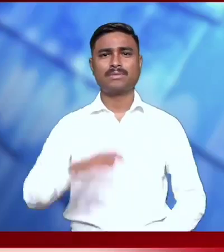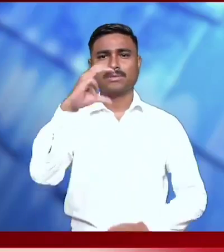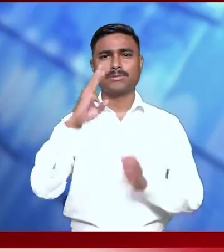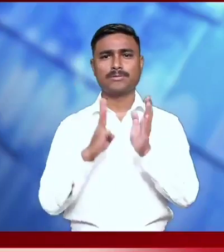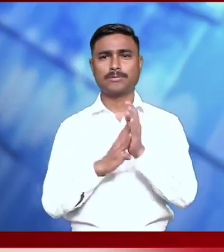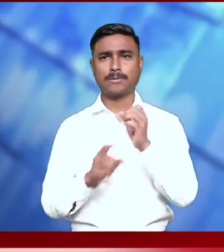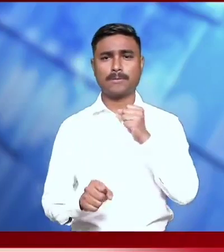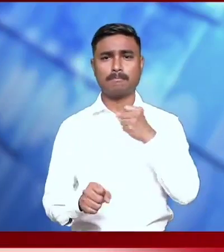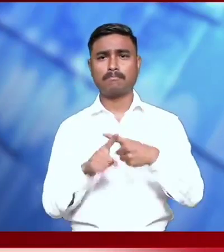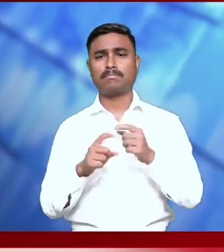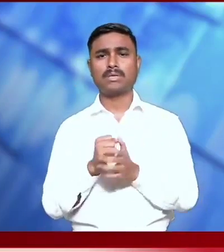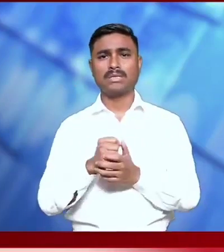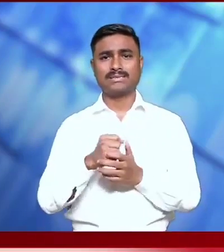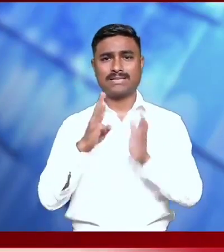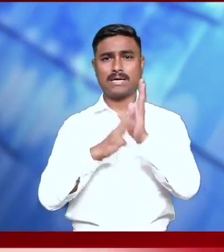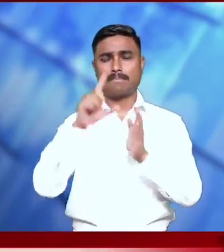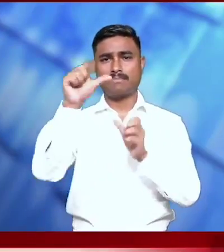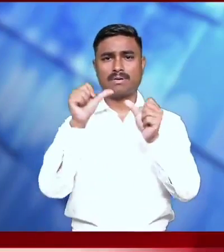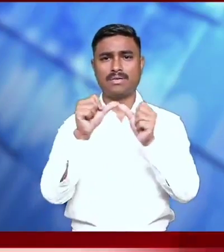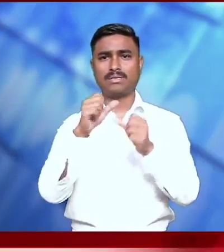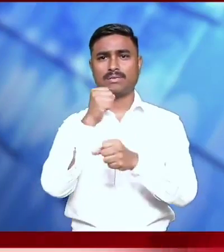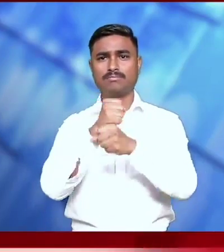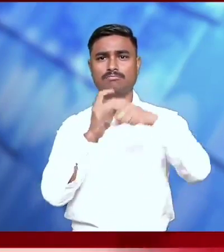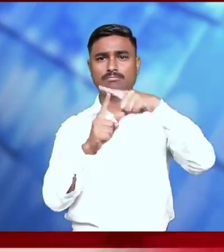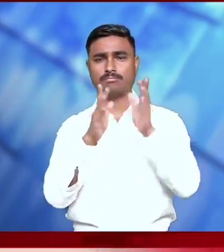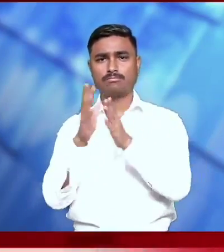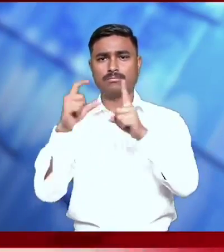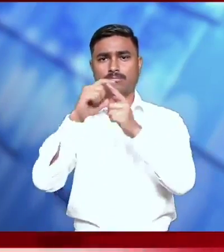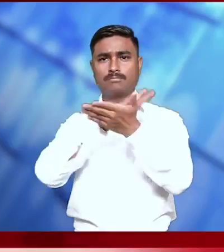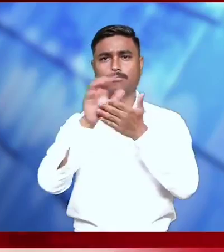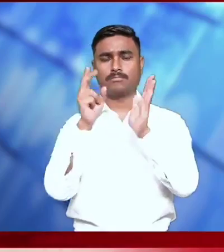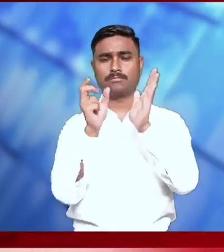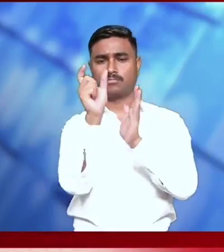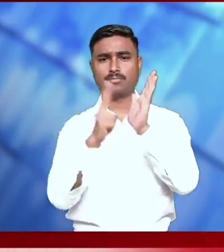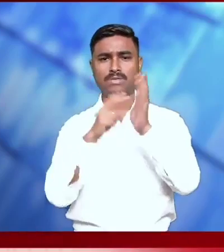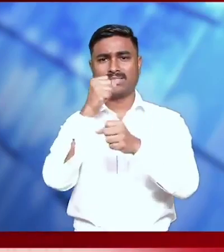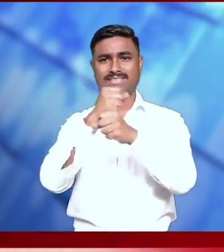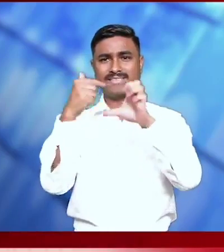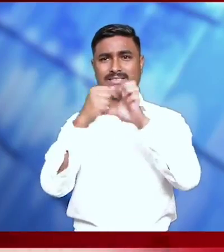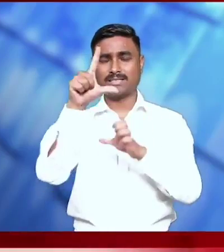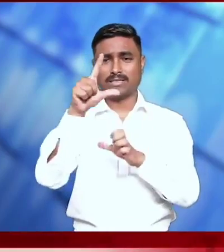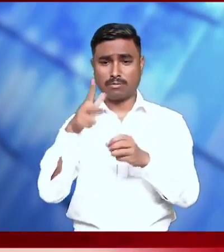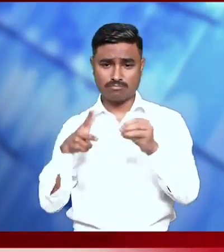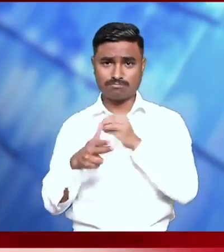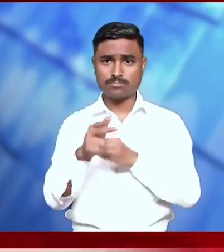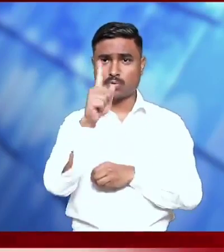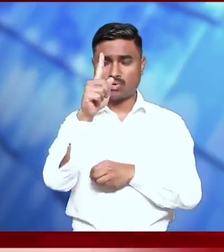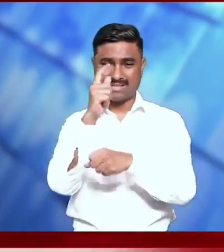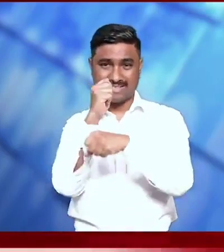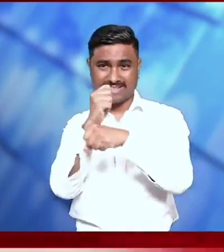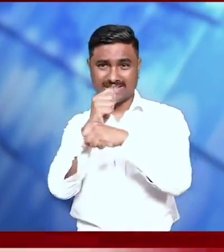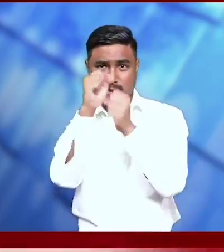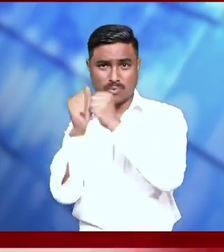Chief Minister Sri Pram Singh Tamang, accompanied by area MLA Sri G.T. Dhoongyal, inaugurated the Sri Sri Durga